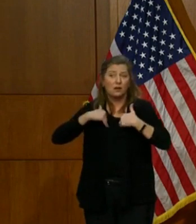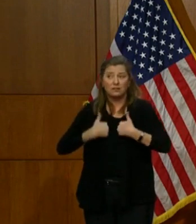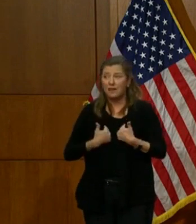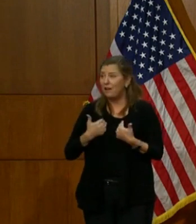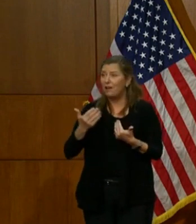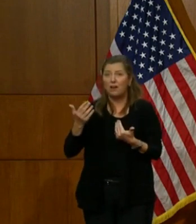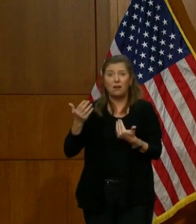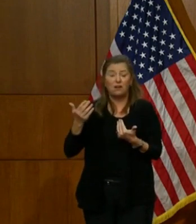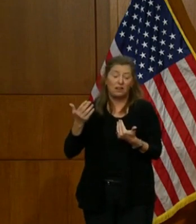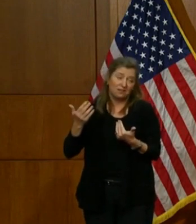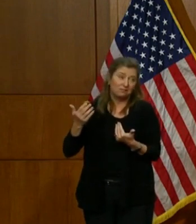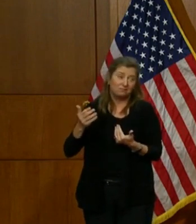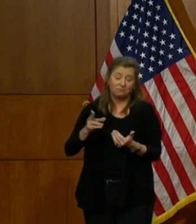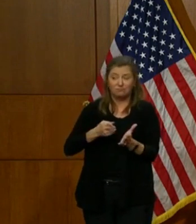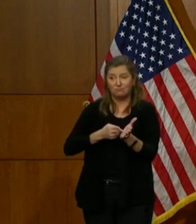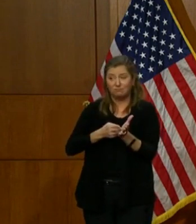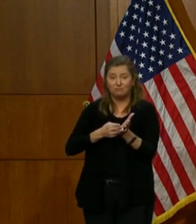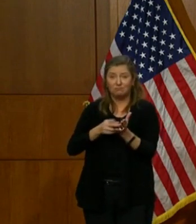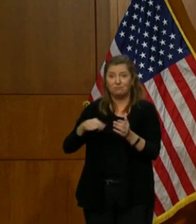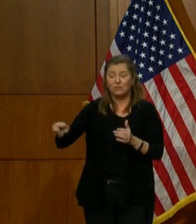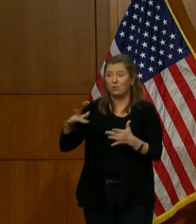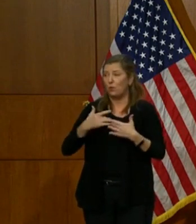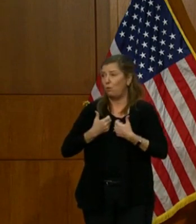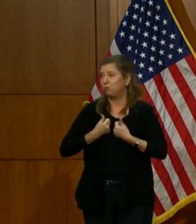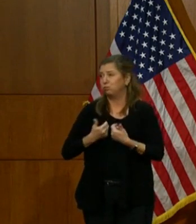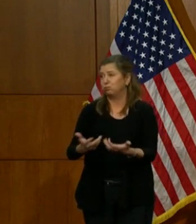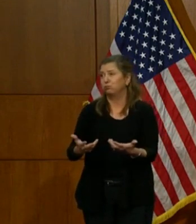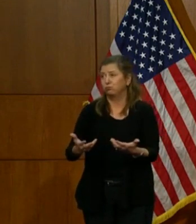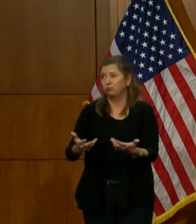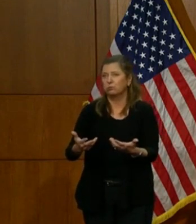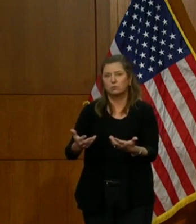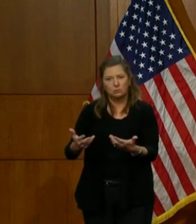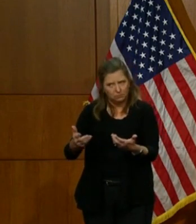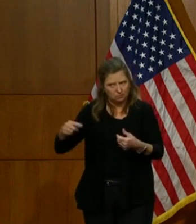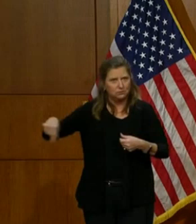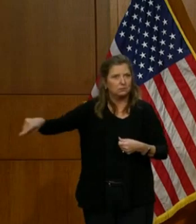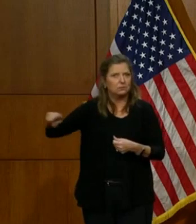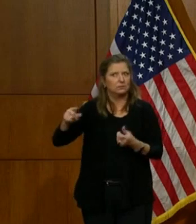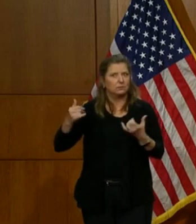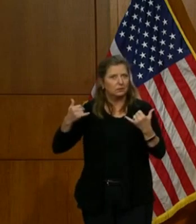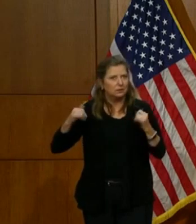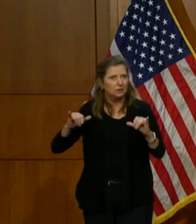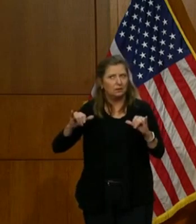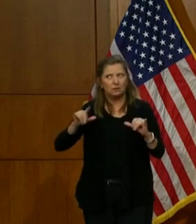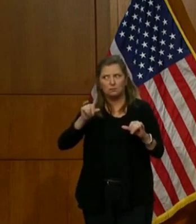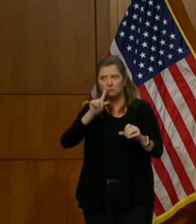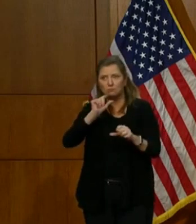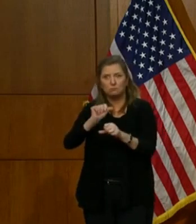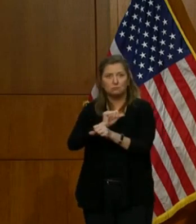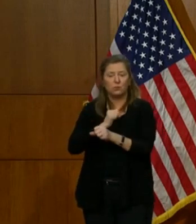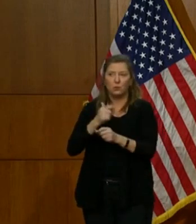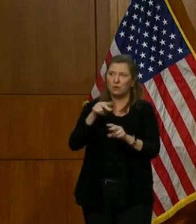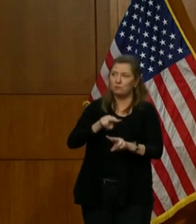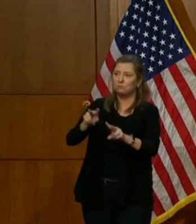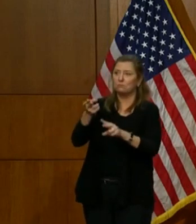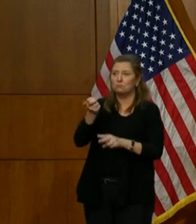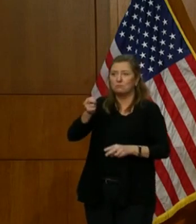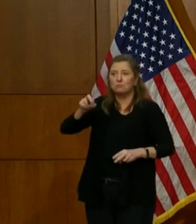quite frankly, worn out, they are literally our heroes.